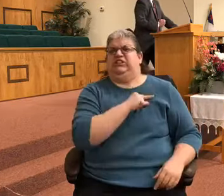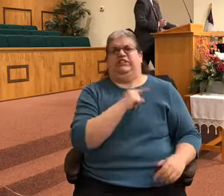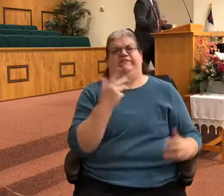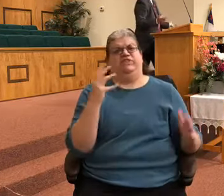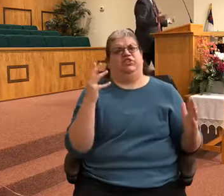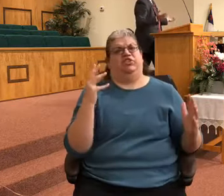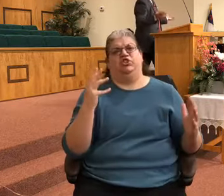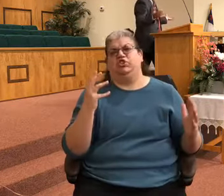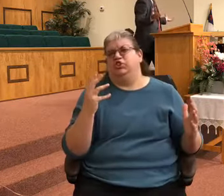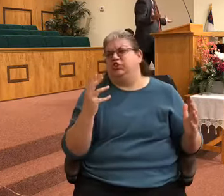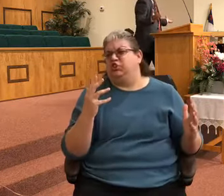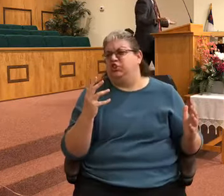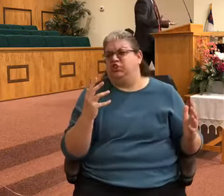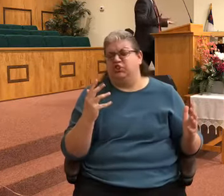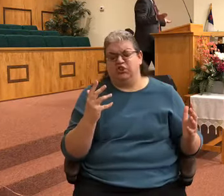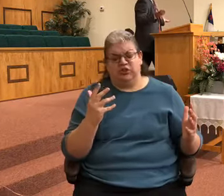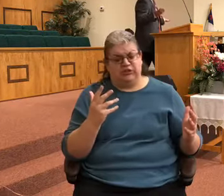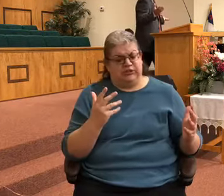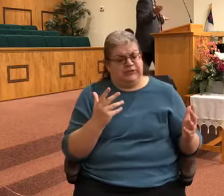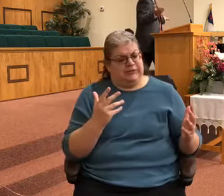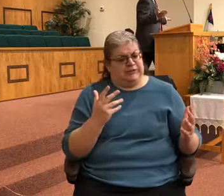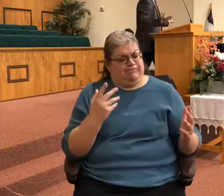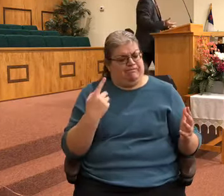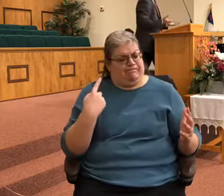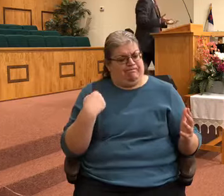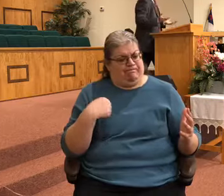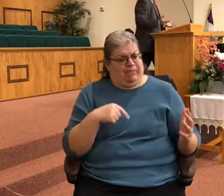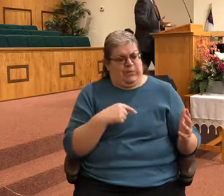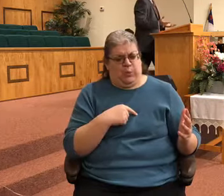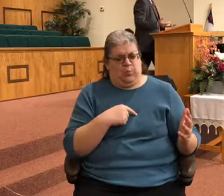And were under the curse of sin.